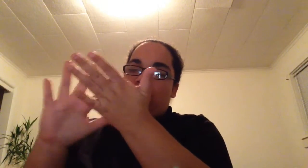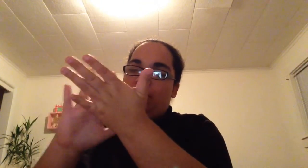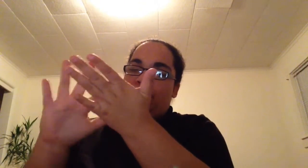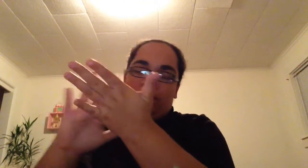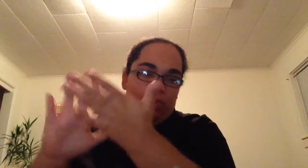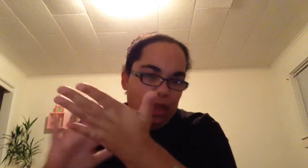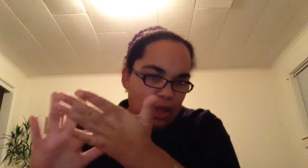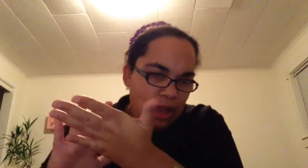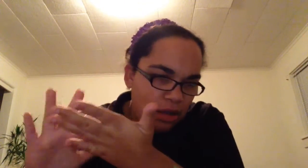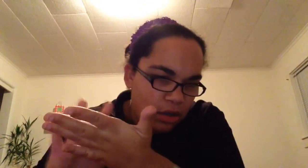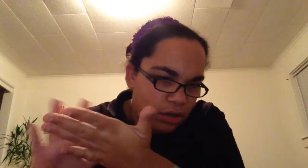alright how long